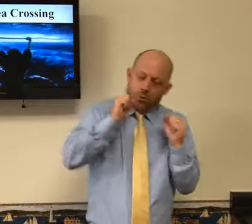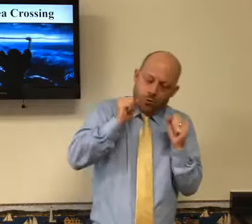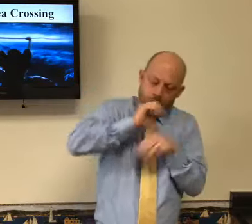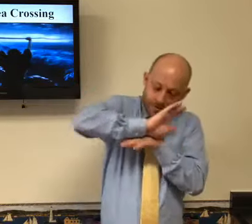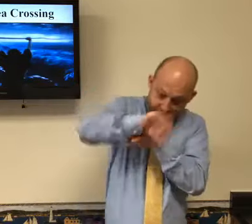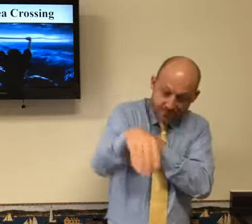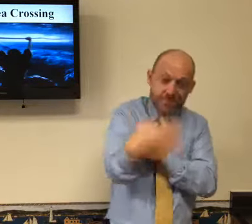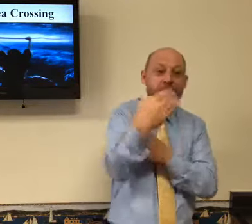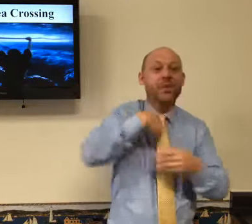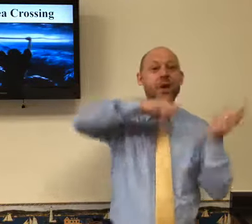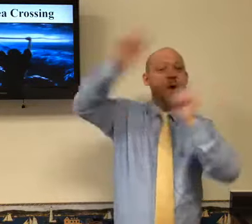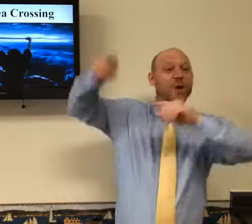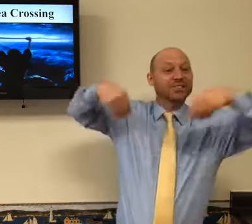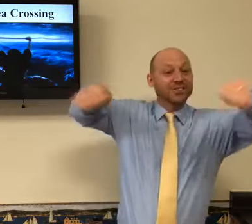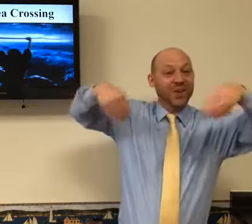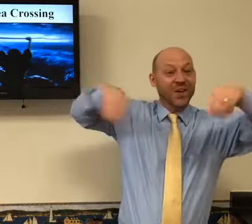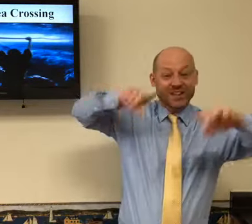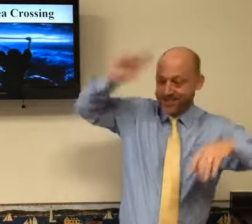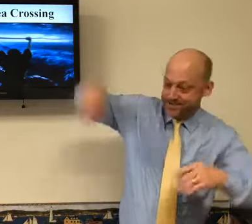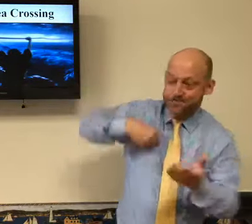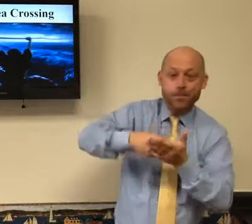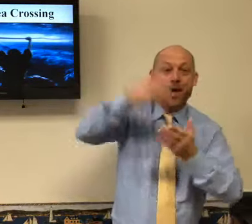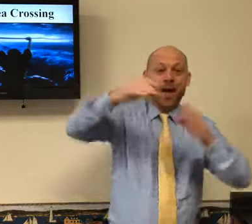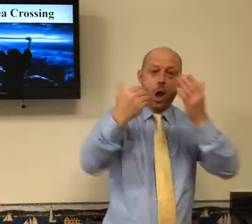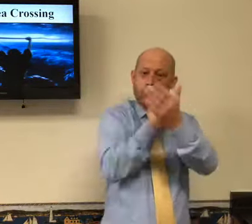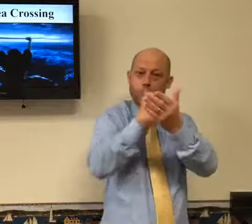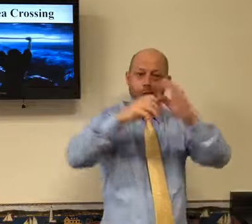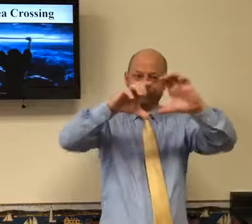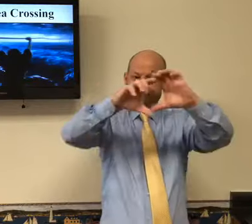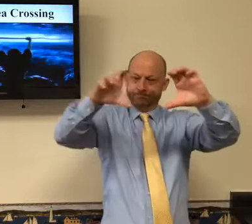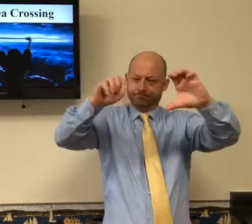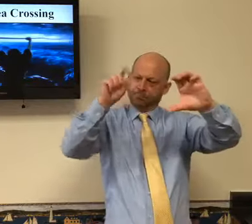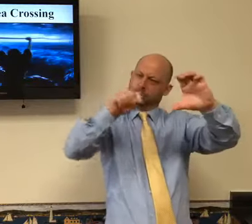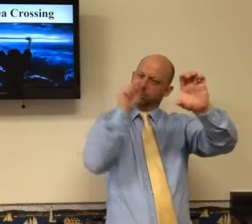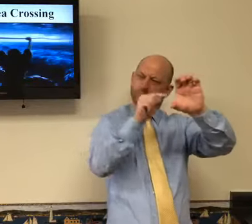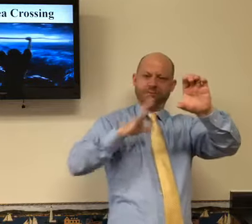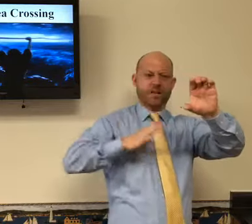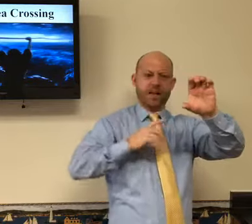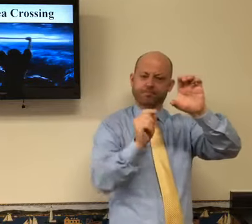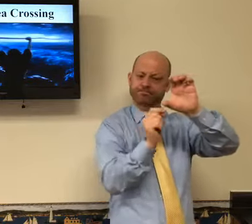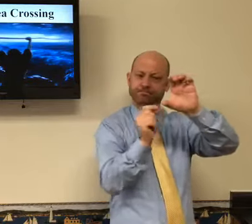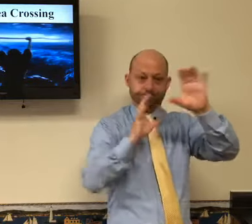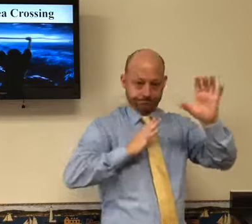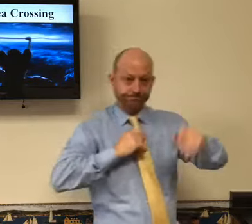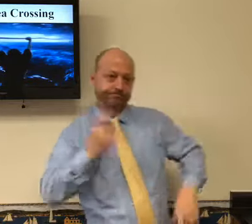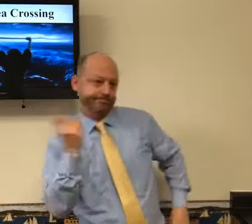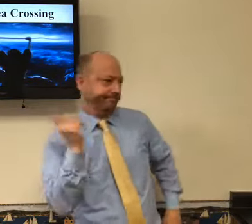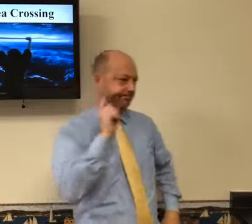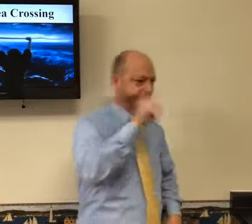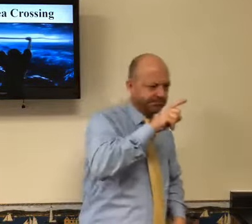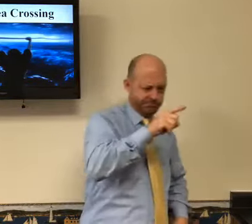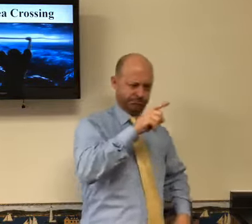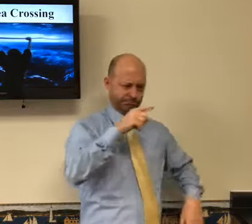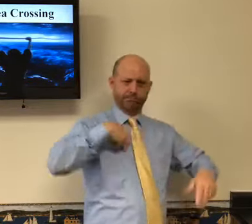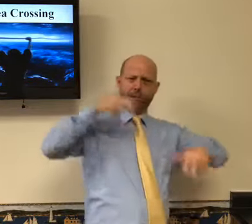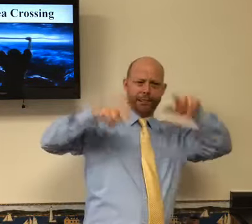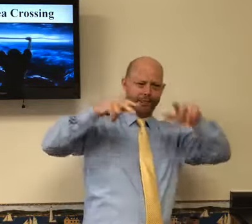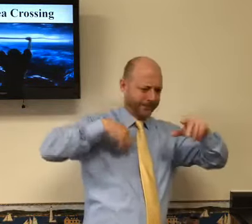wife, what are we going to do? So that night, we were very cold. But I went to the store, and I bought a new thermostat because I was going to replace it myself.